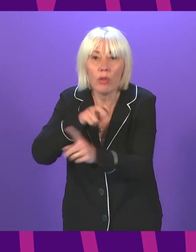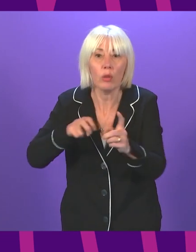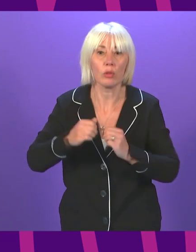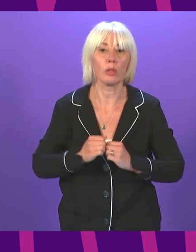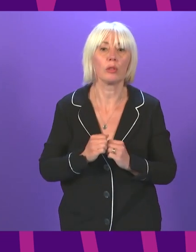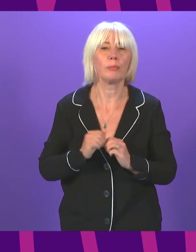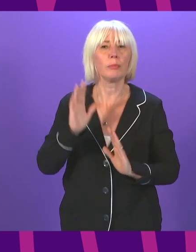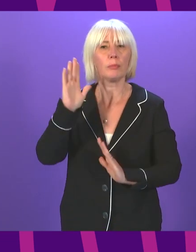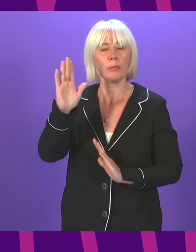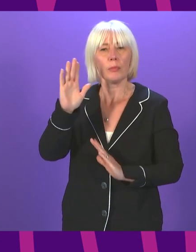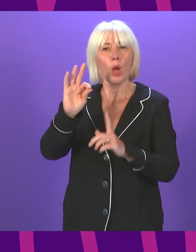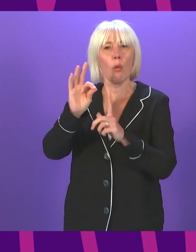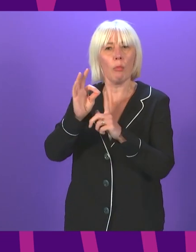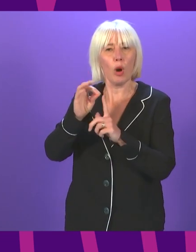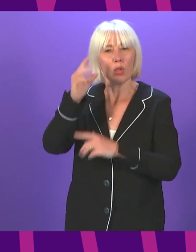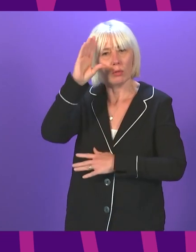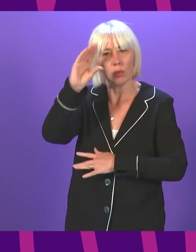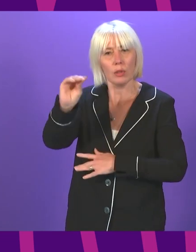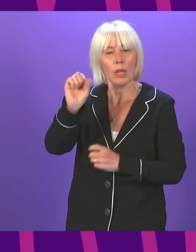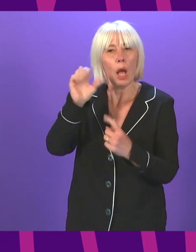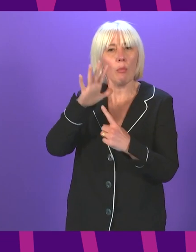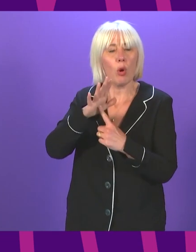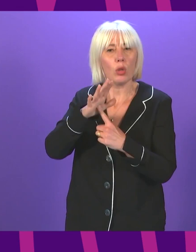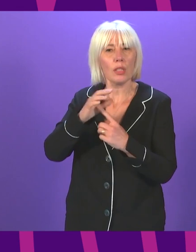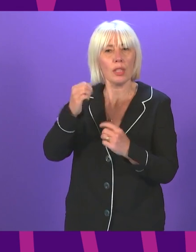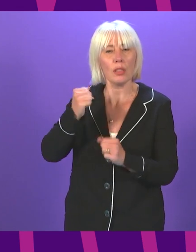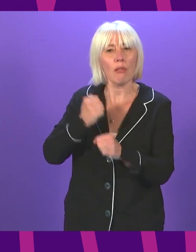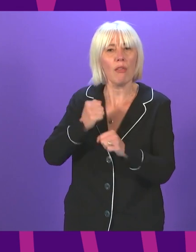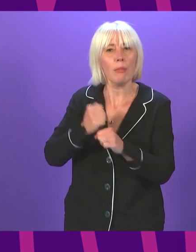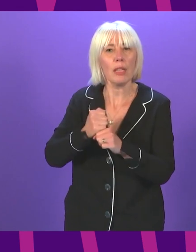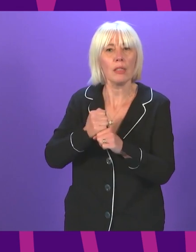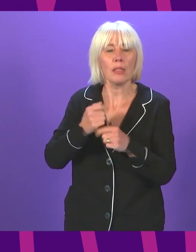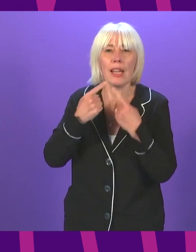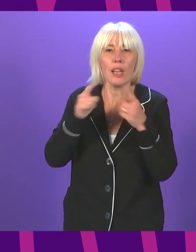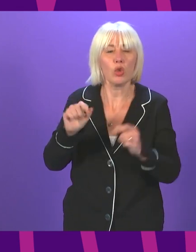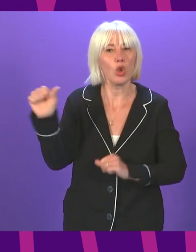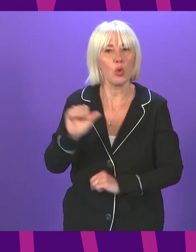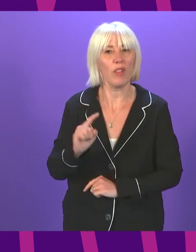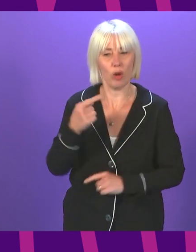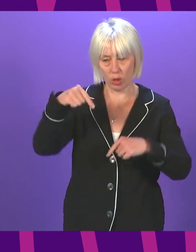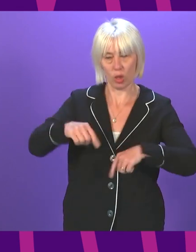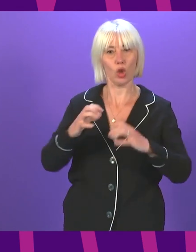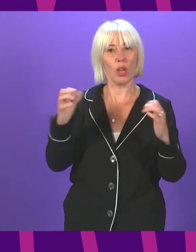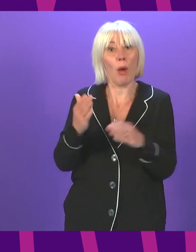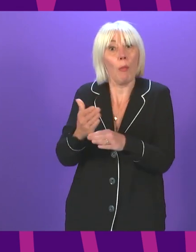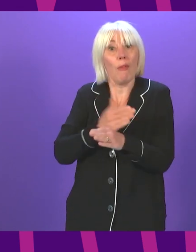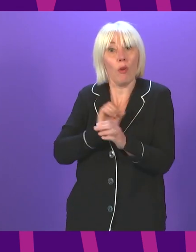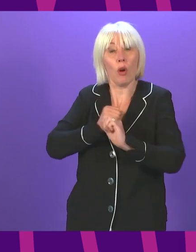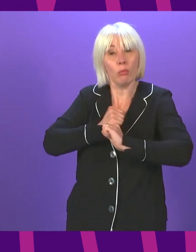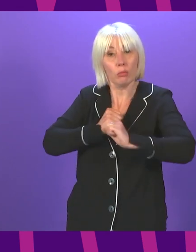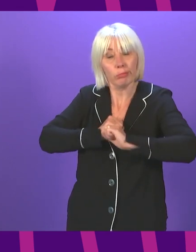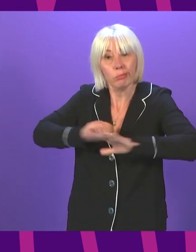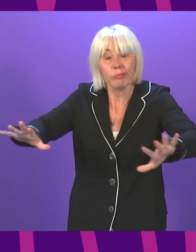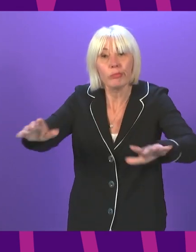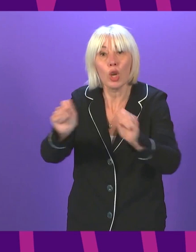On the point of order, you will be aware that important government announcements should be made first to this Chamber before they are given to the press. At